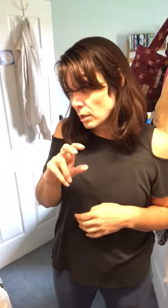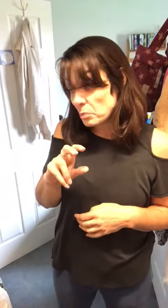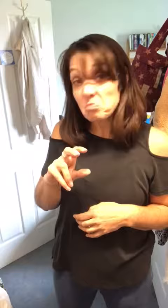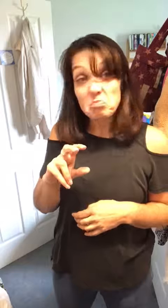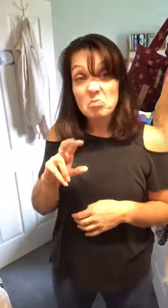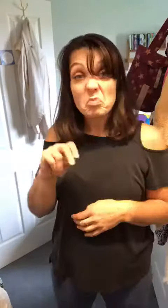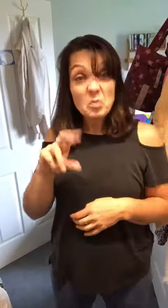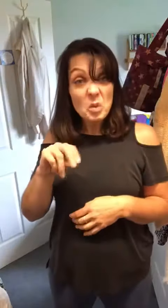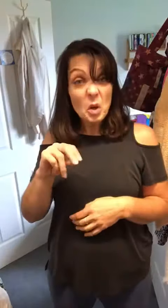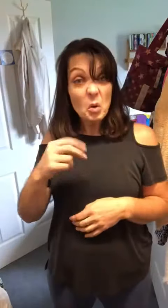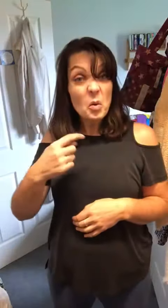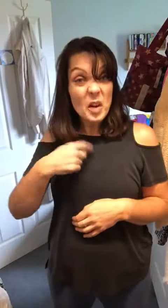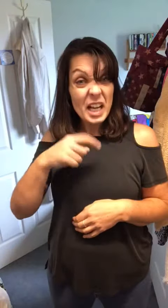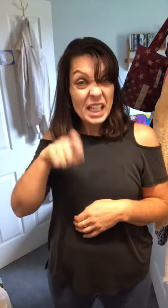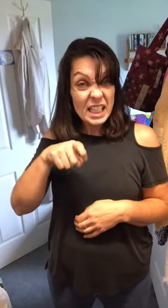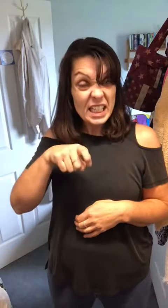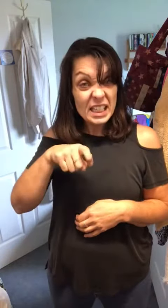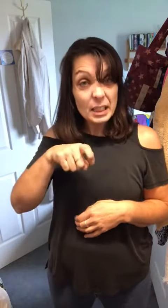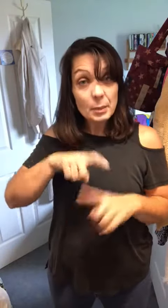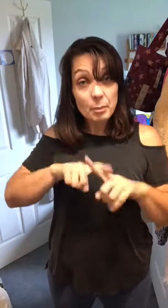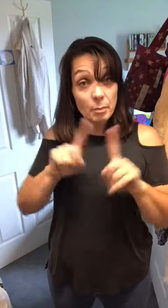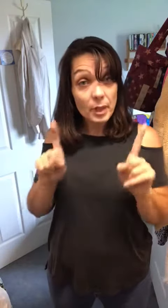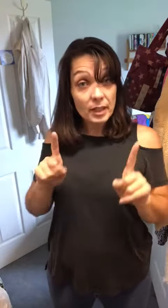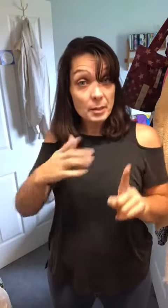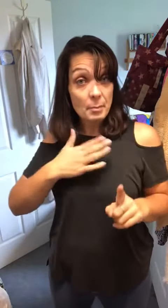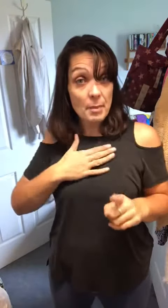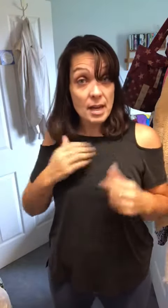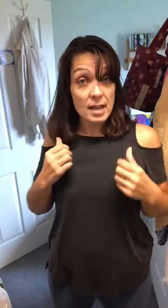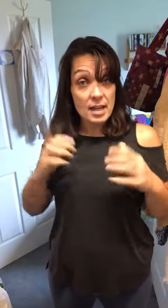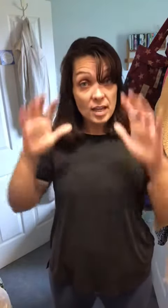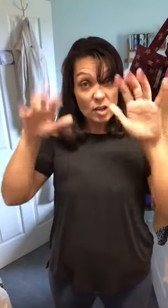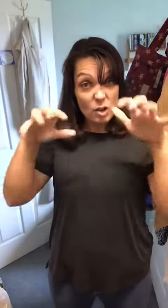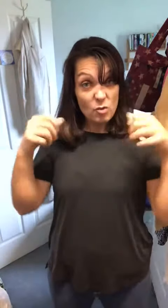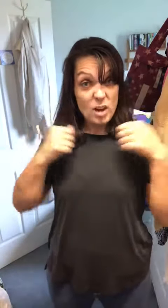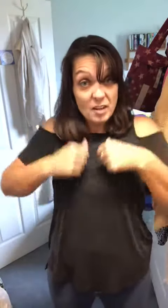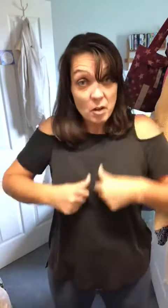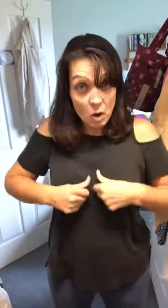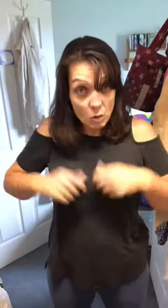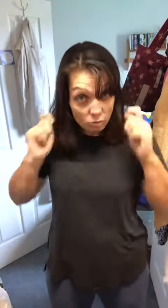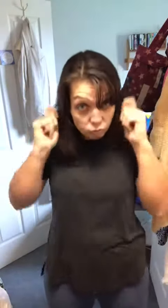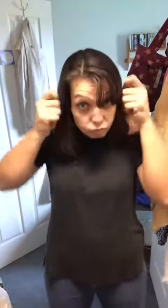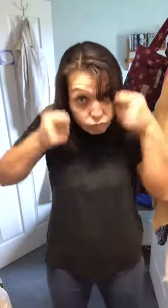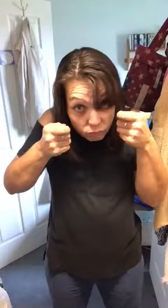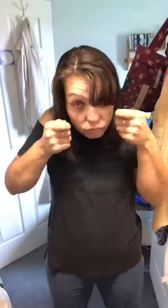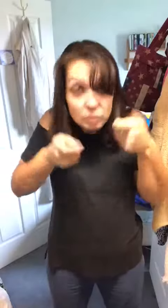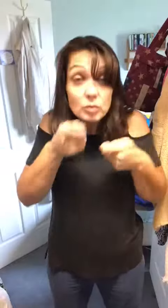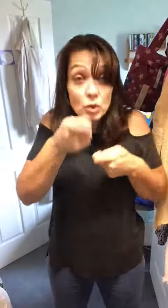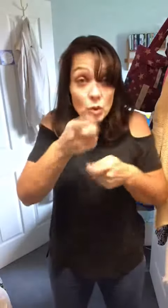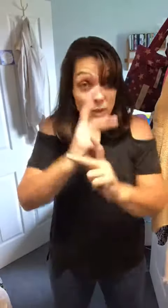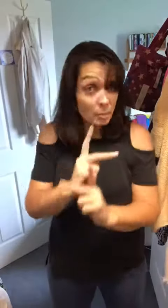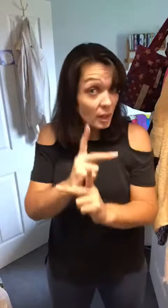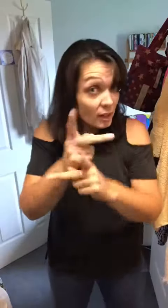No, I need it. But my raincoat you can borrow.